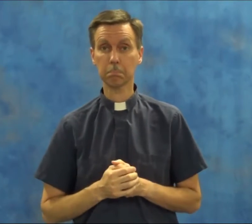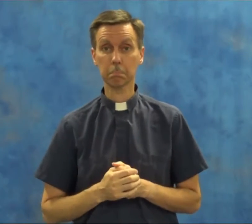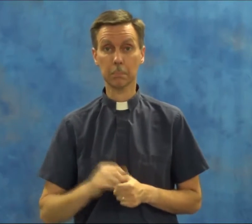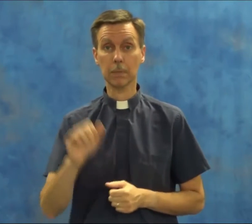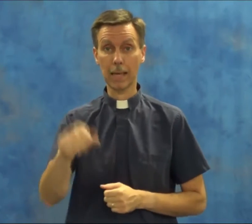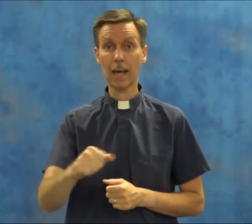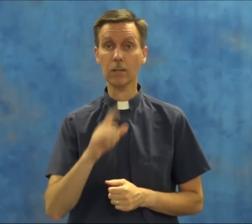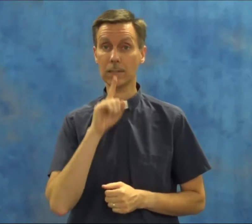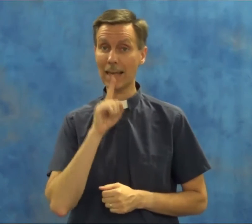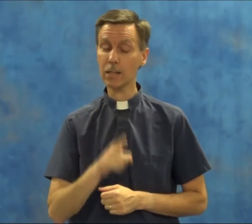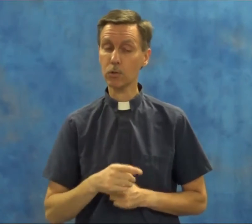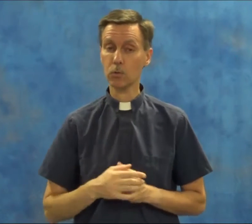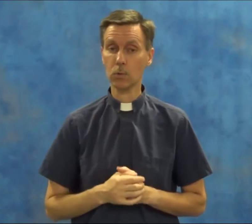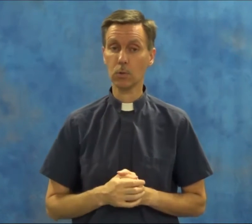Yes, that is true.